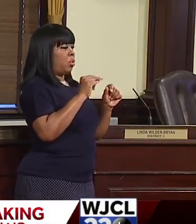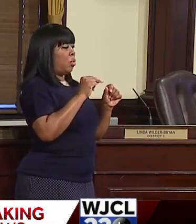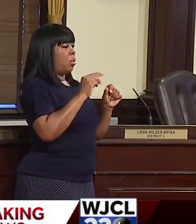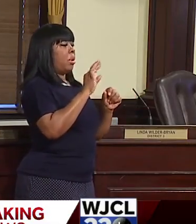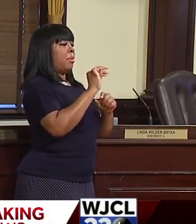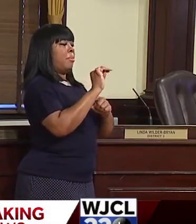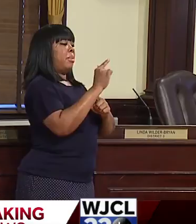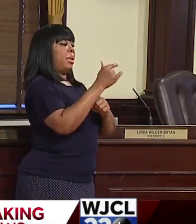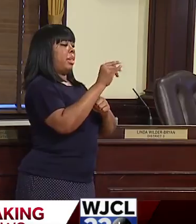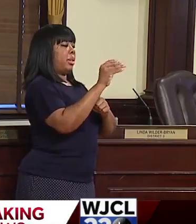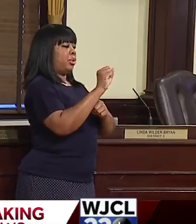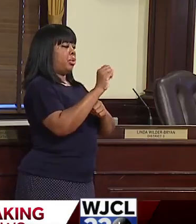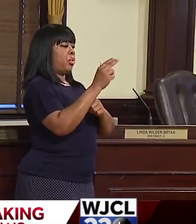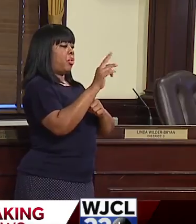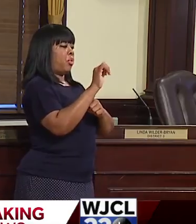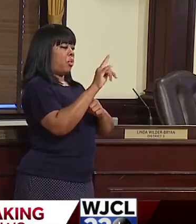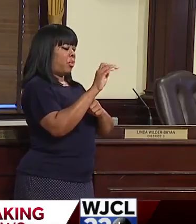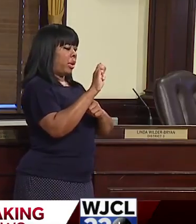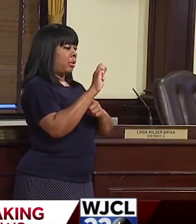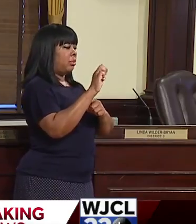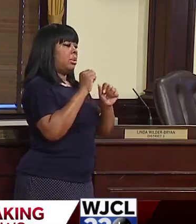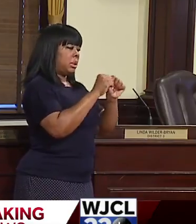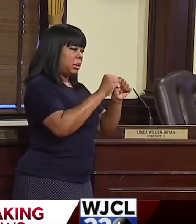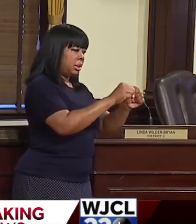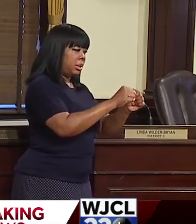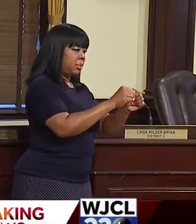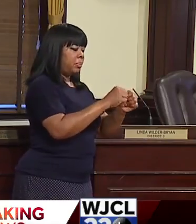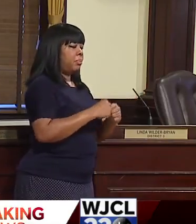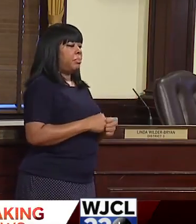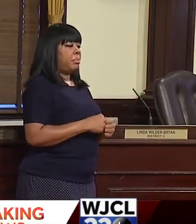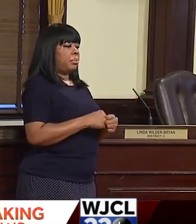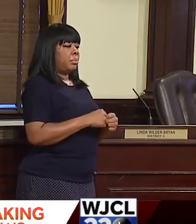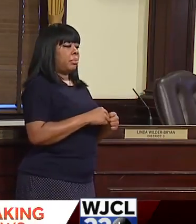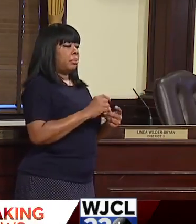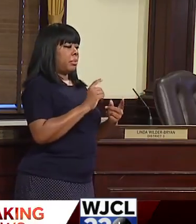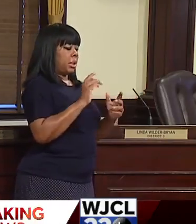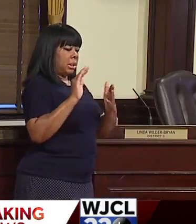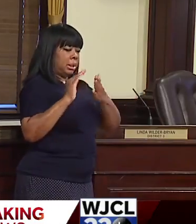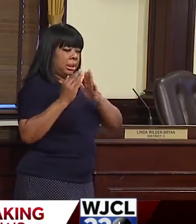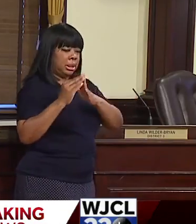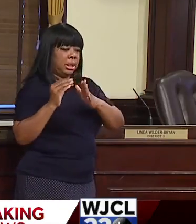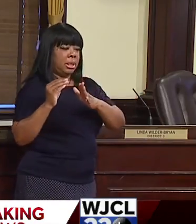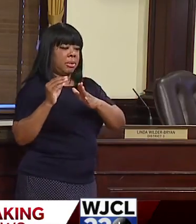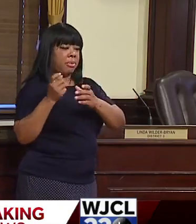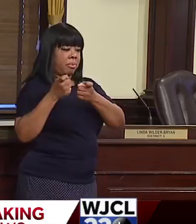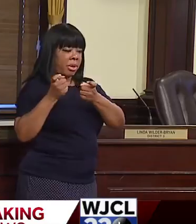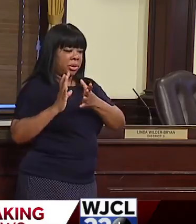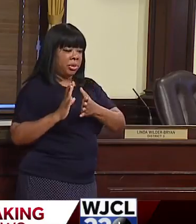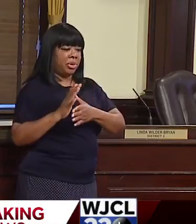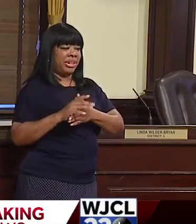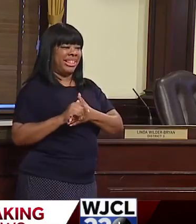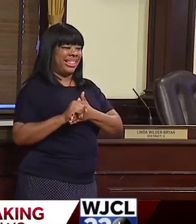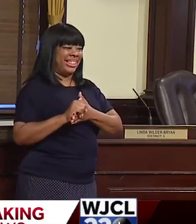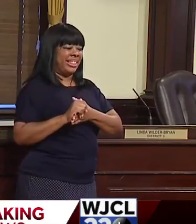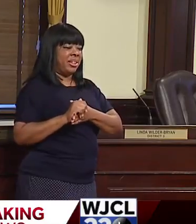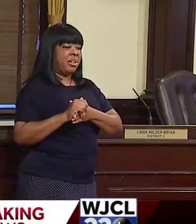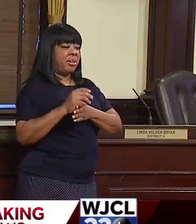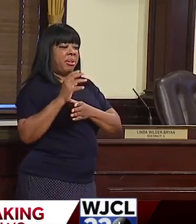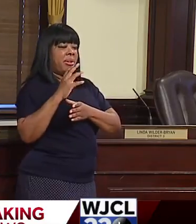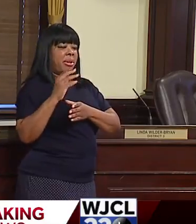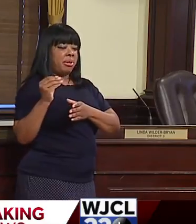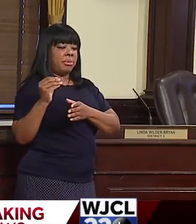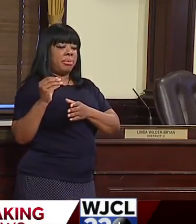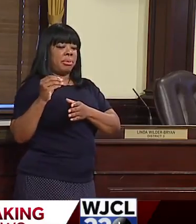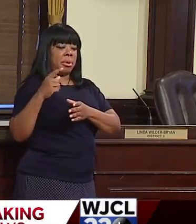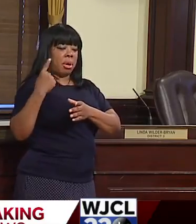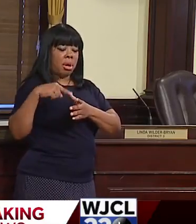is. That closes the gap somewhat. And again, the city manager and the budget team have already instituted a variety